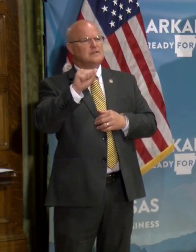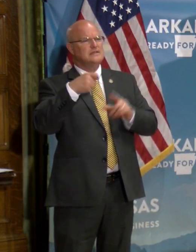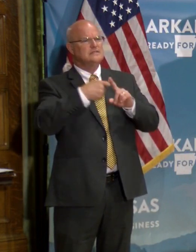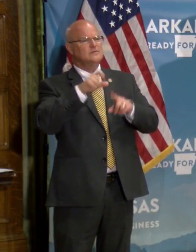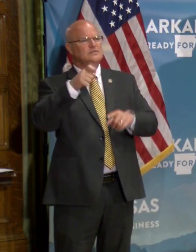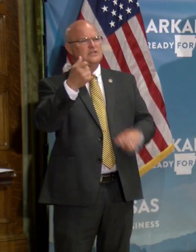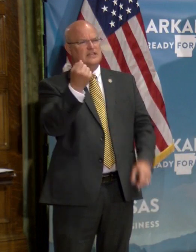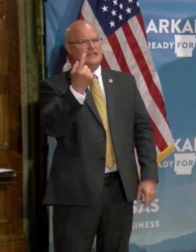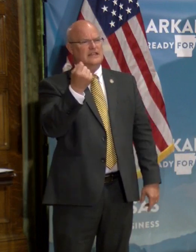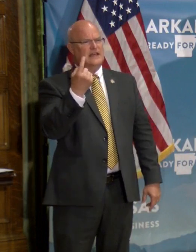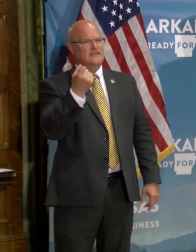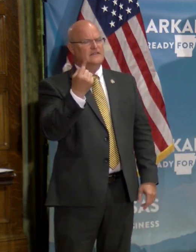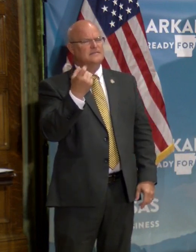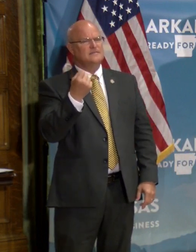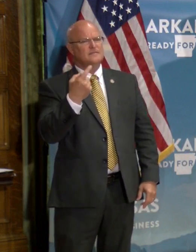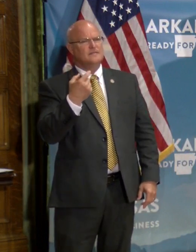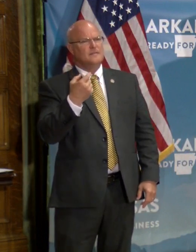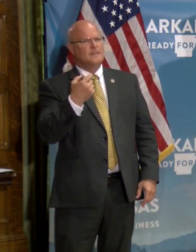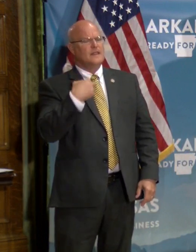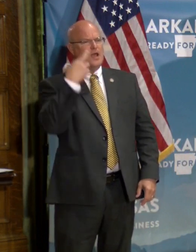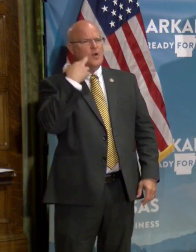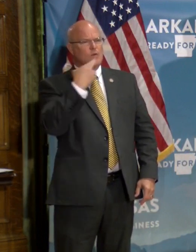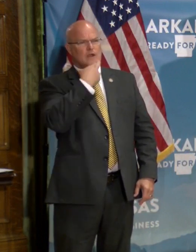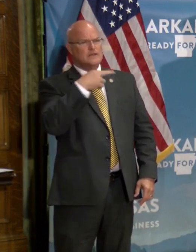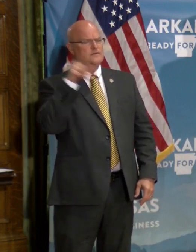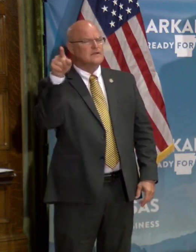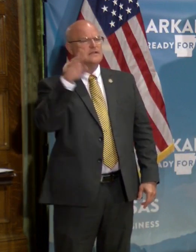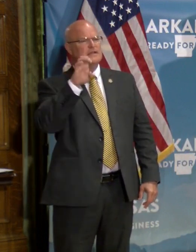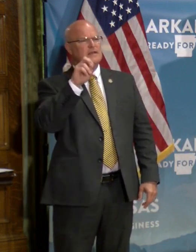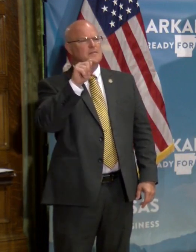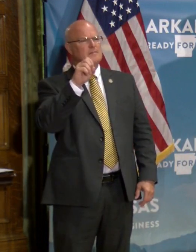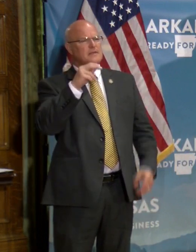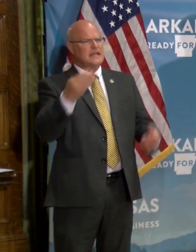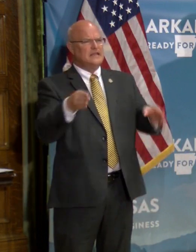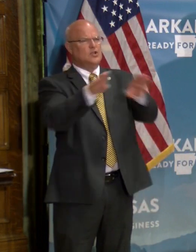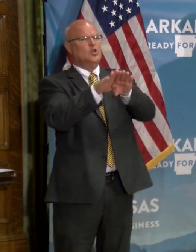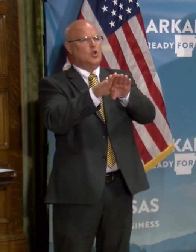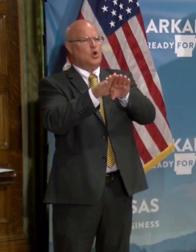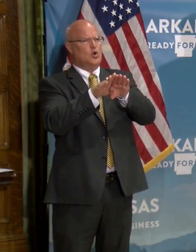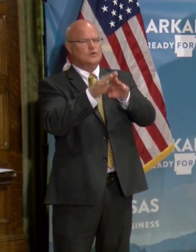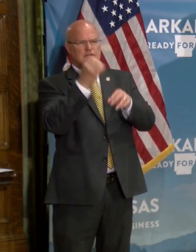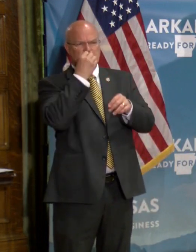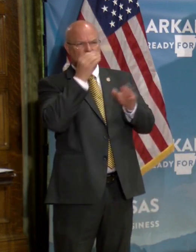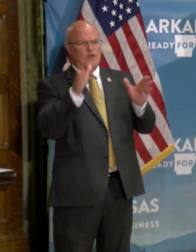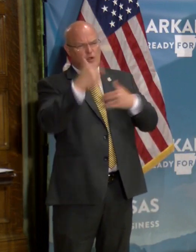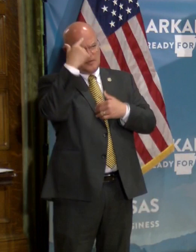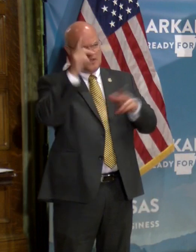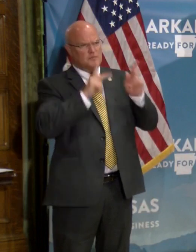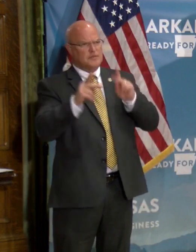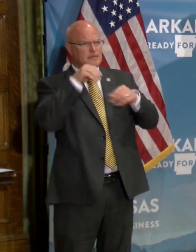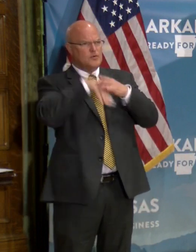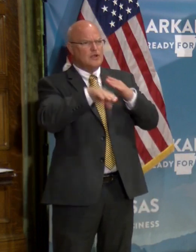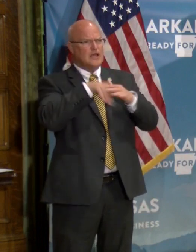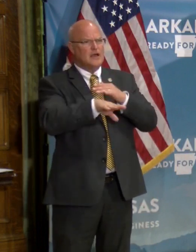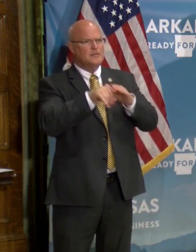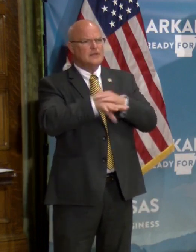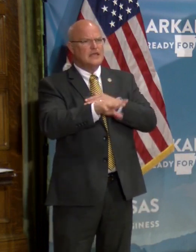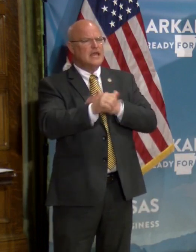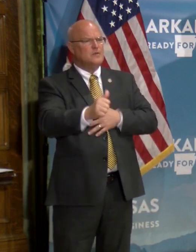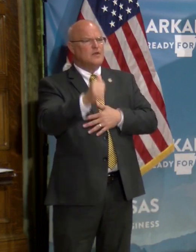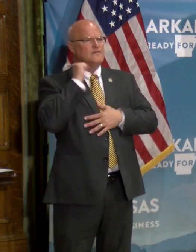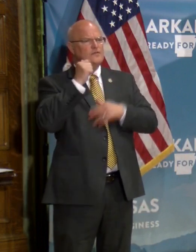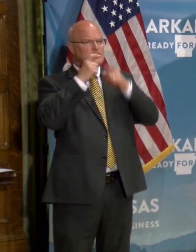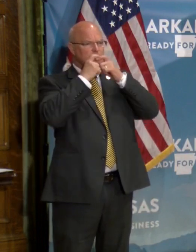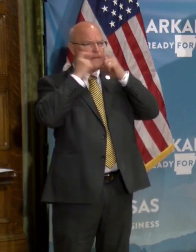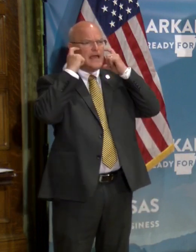with Channel 11. Uh, a restaurant in Benton recently had to re-close their dining room because people were coming in and refusing